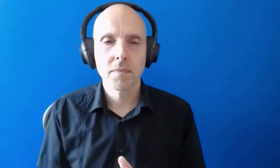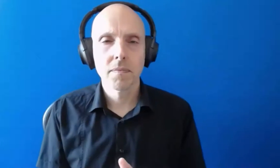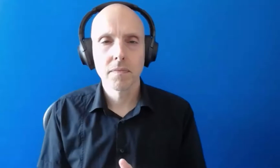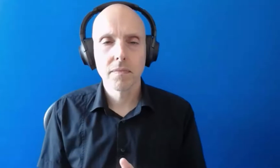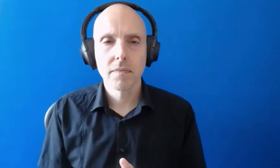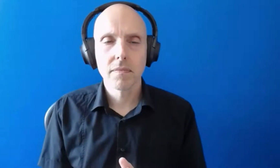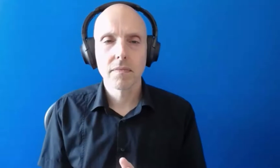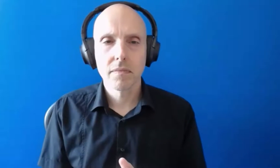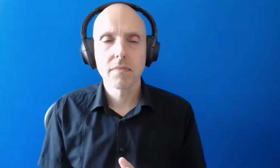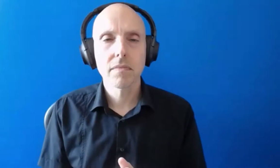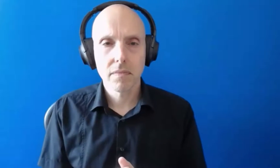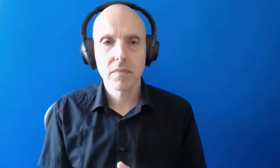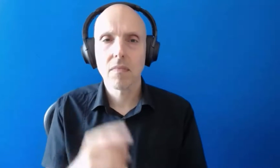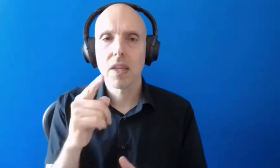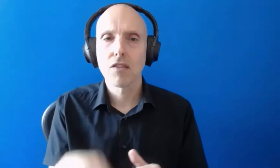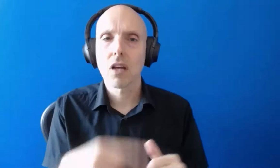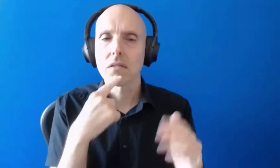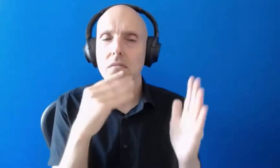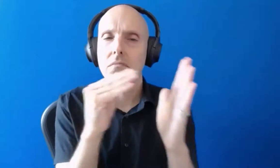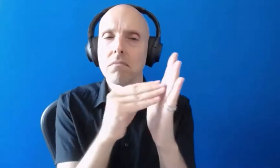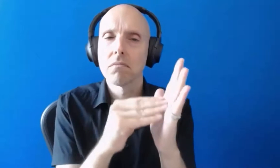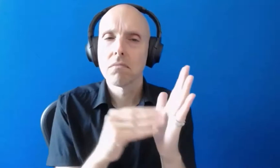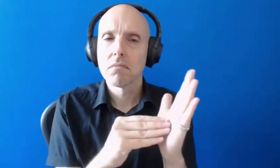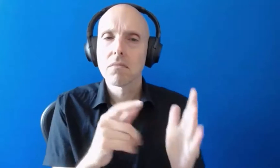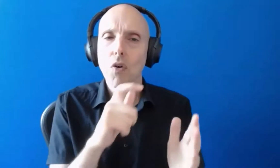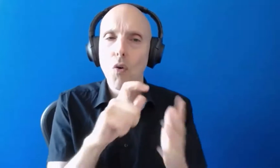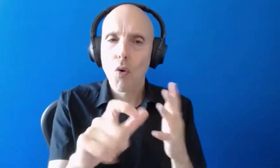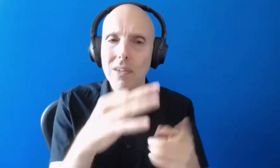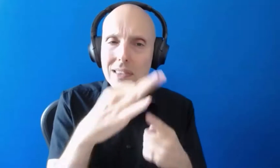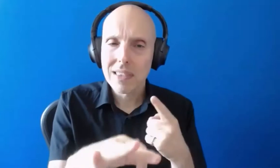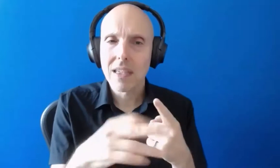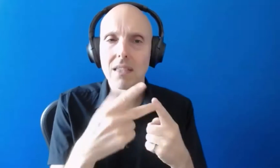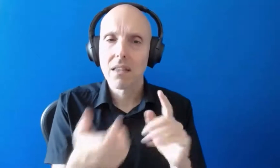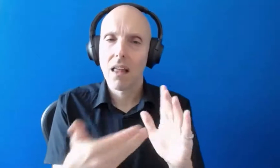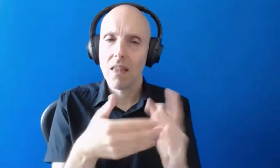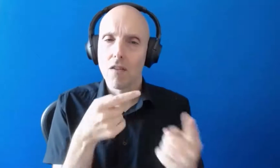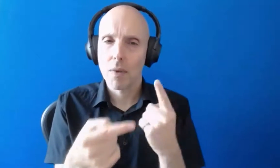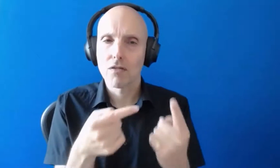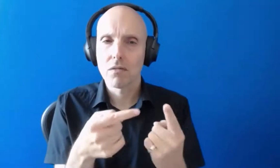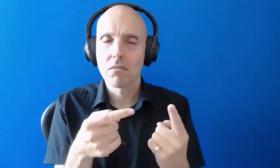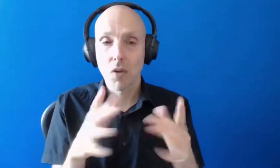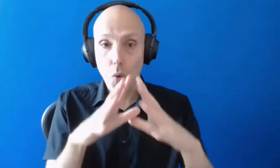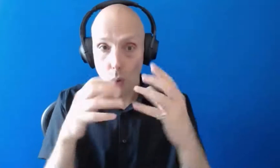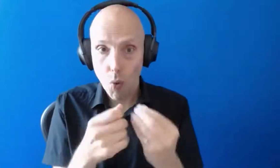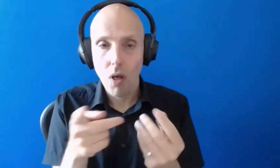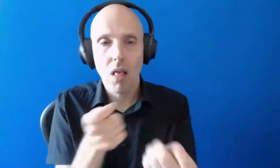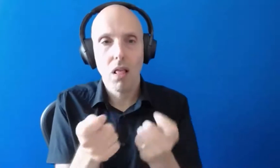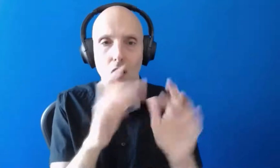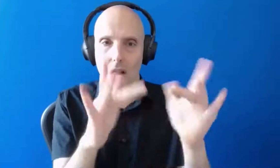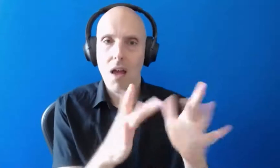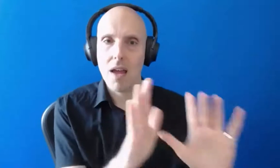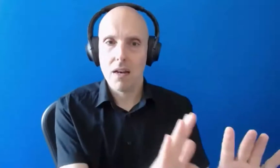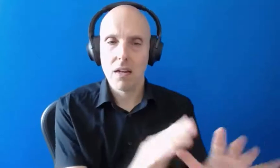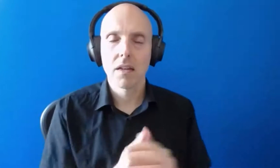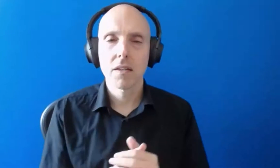you just fill in your course details and other information that we need and that's all managed online as i mentioned there's a